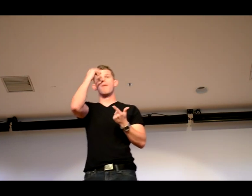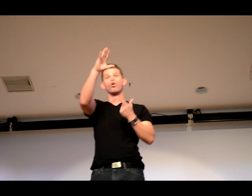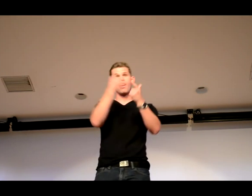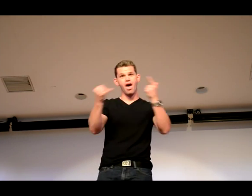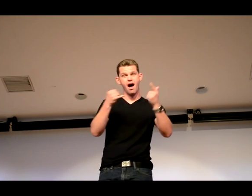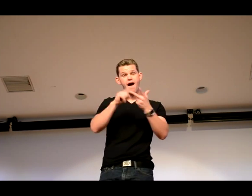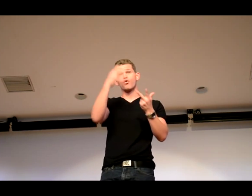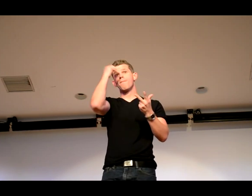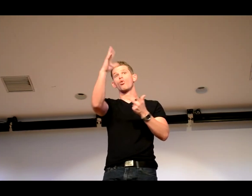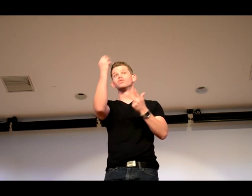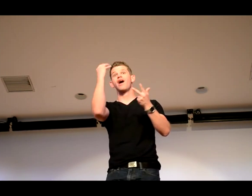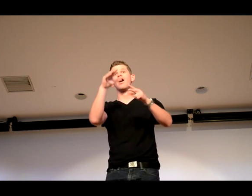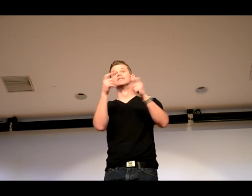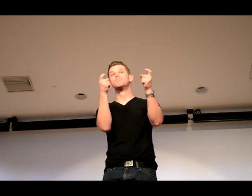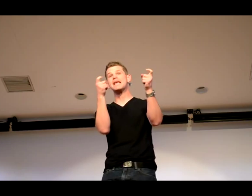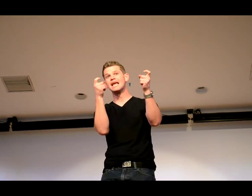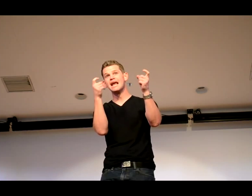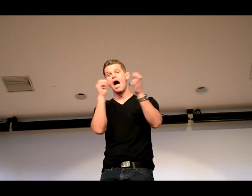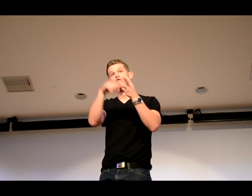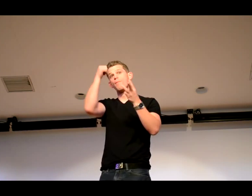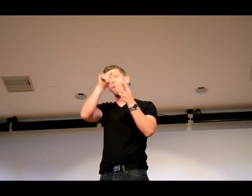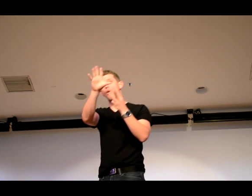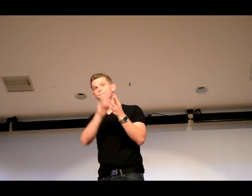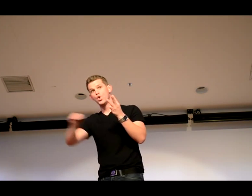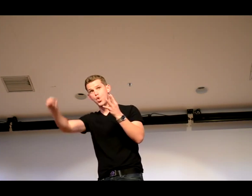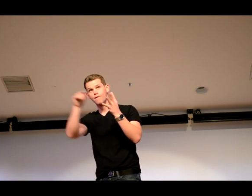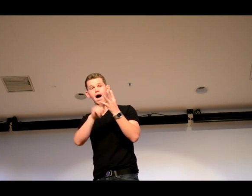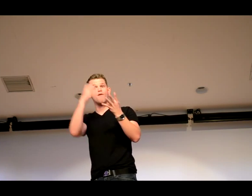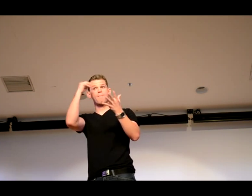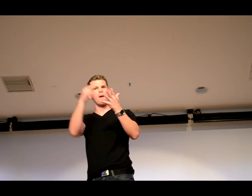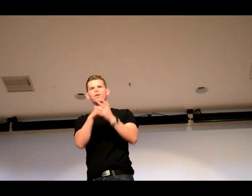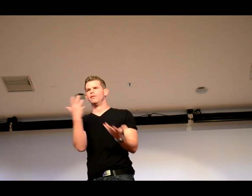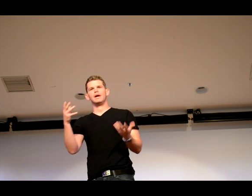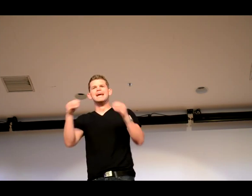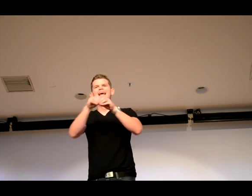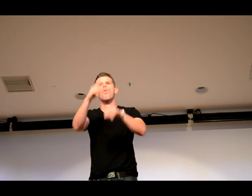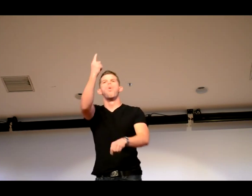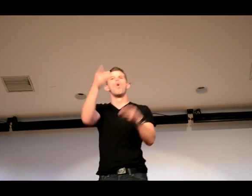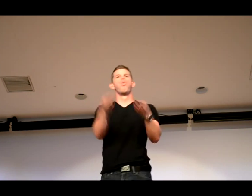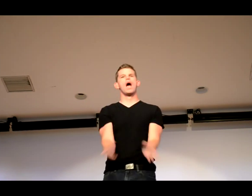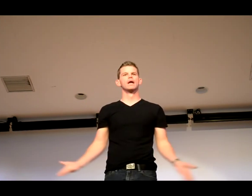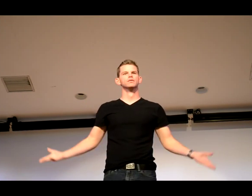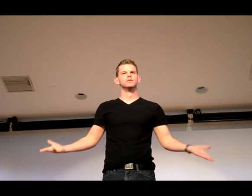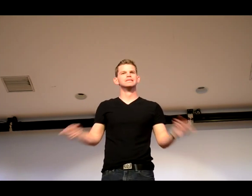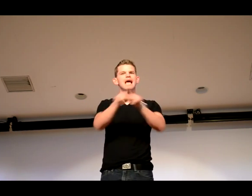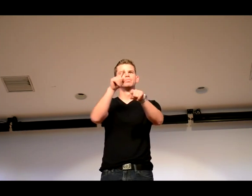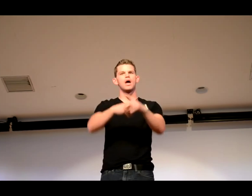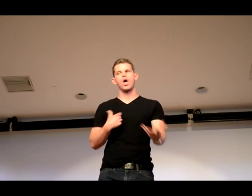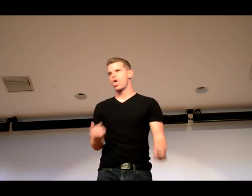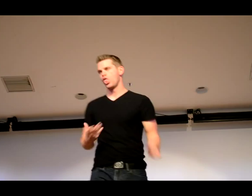emotional, to your lines, the pace, your movements, in one way,